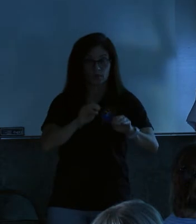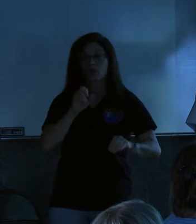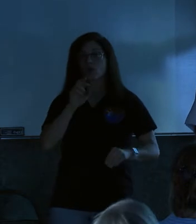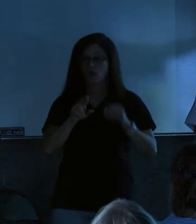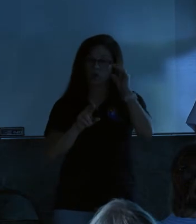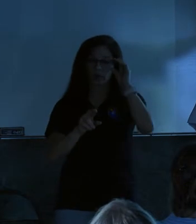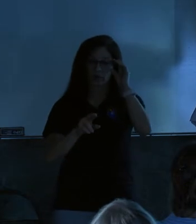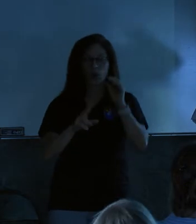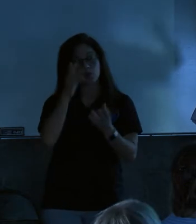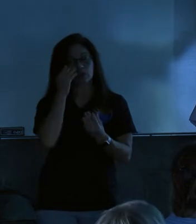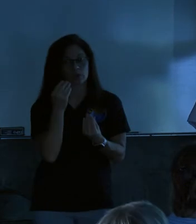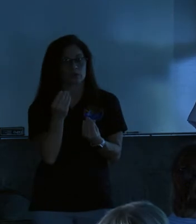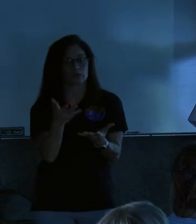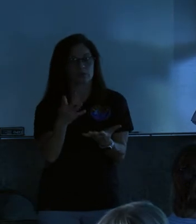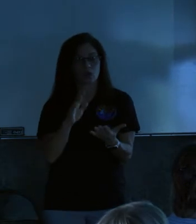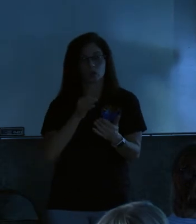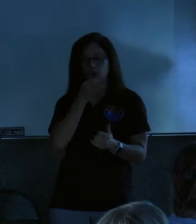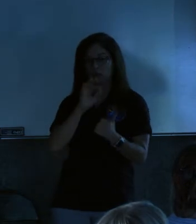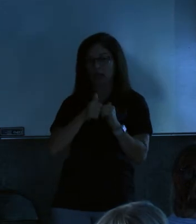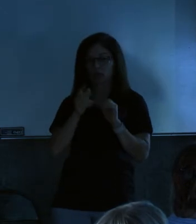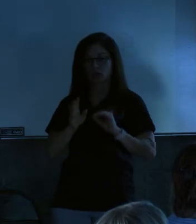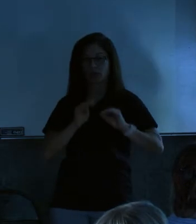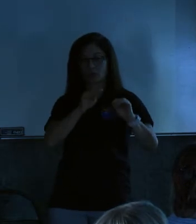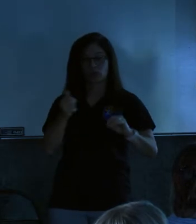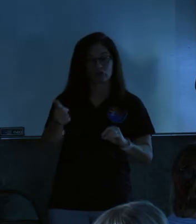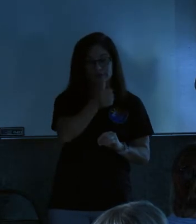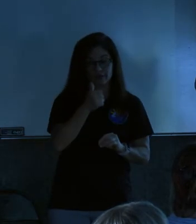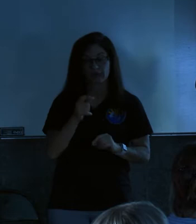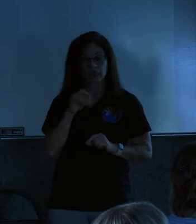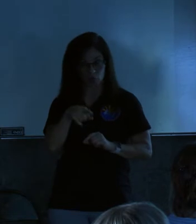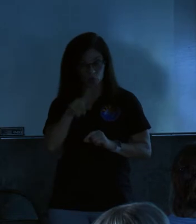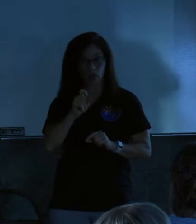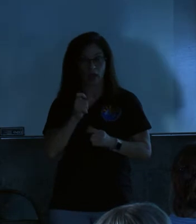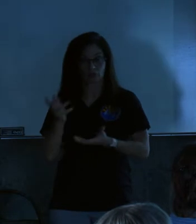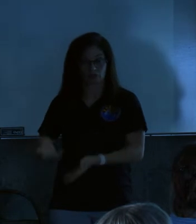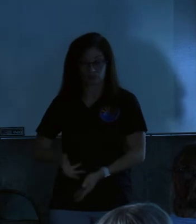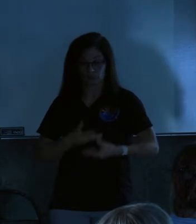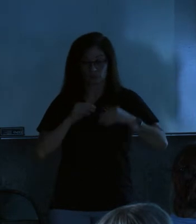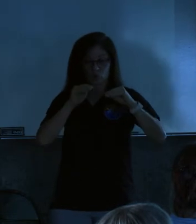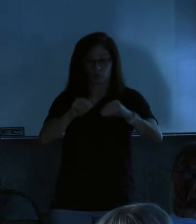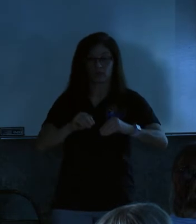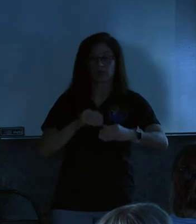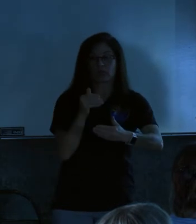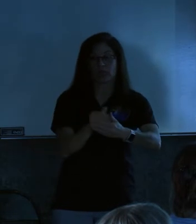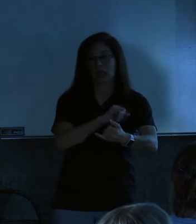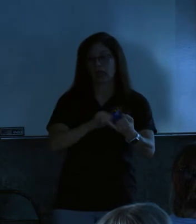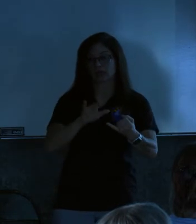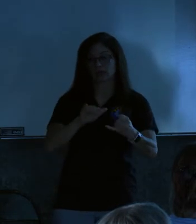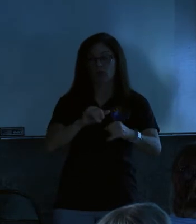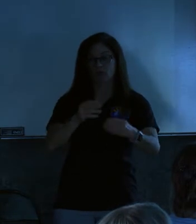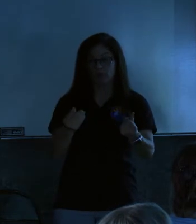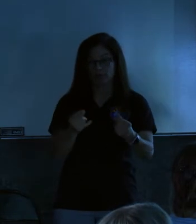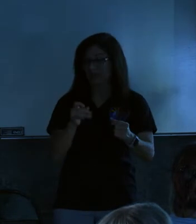I'll tell you in minute how you can get it over there or you can take it there yourself. So if you can move that material to the edge of your property, call us if that's a